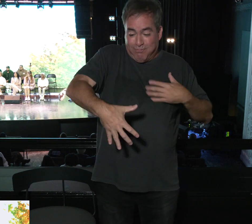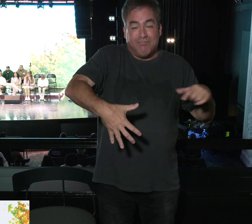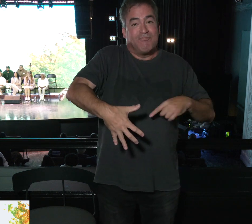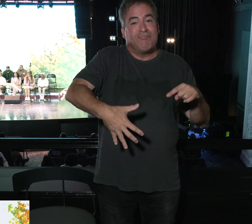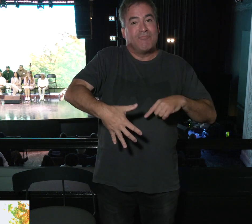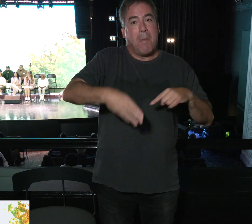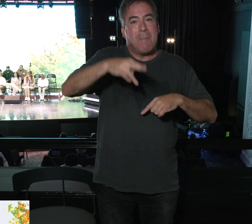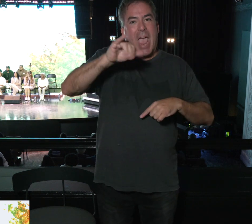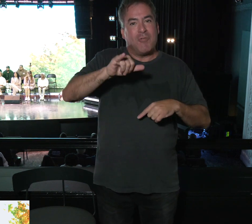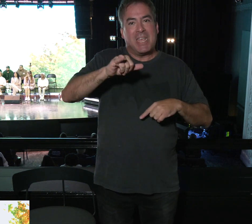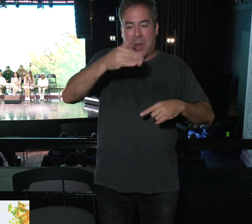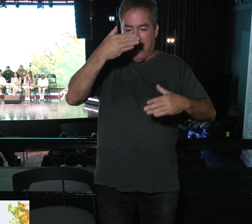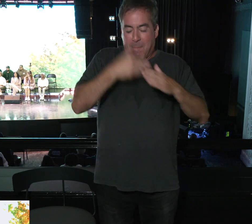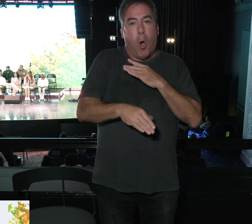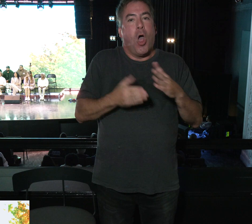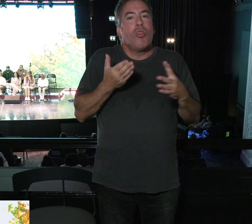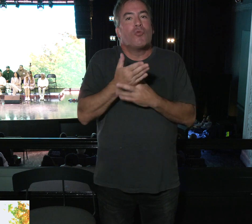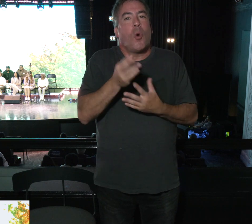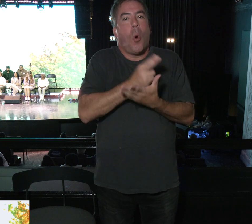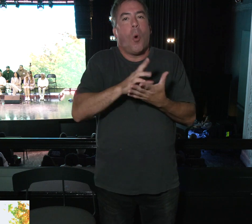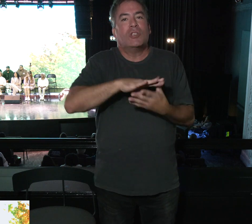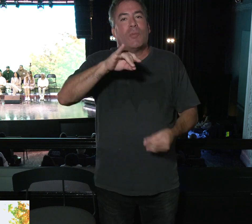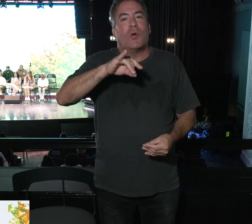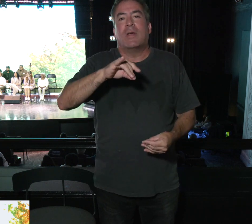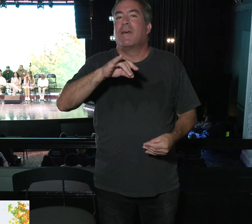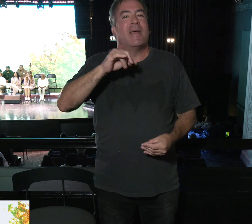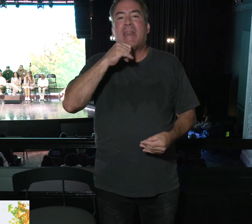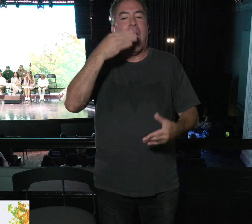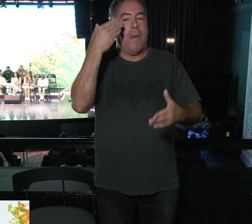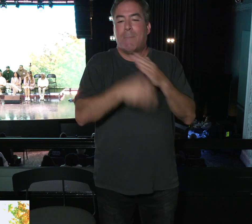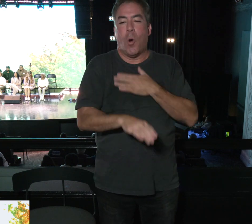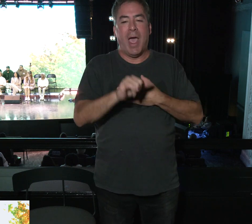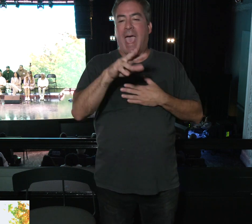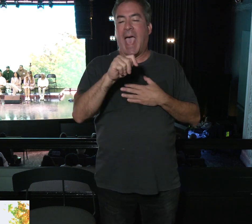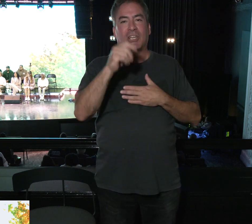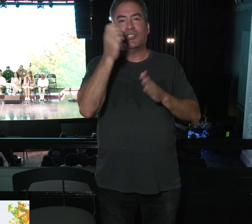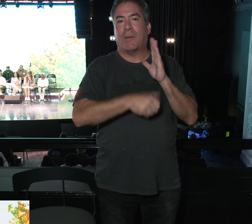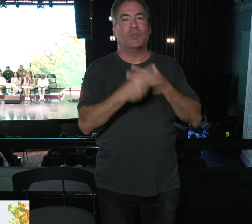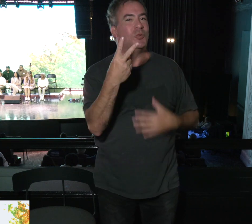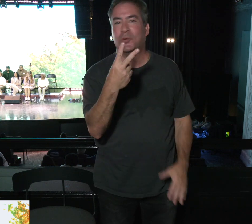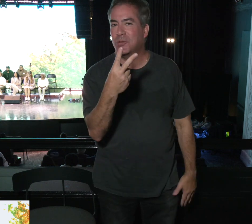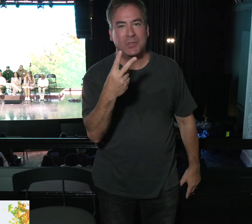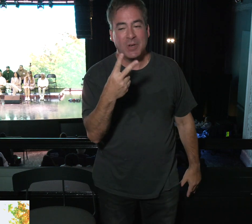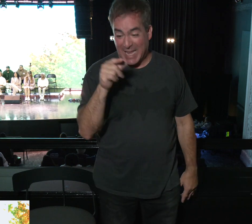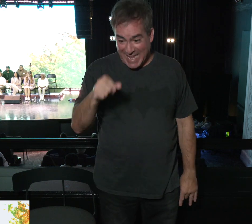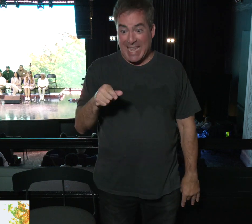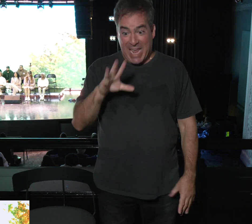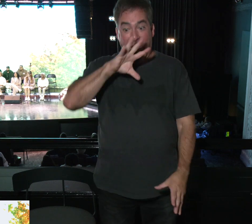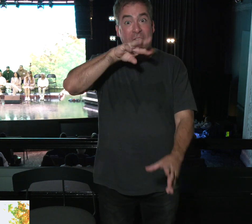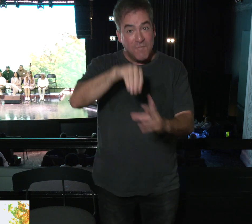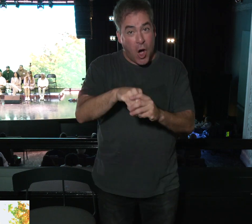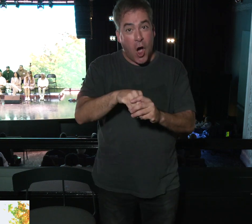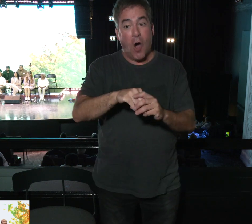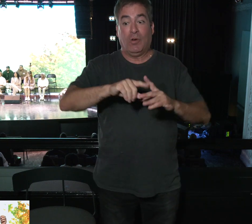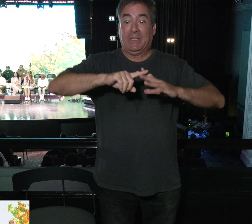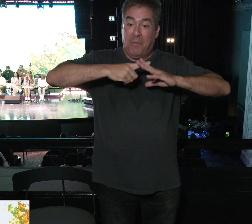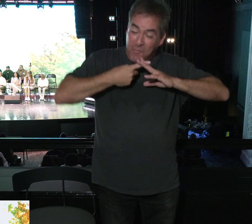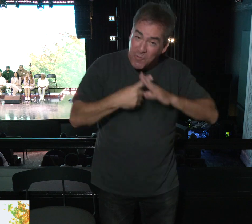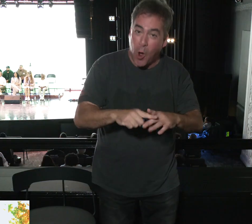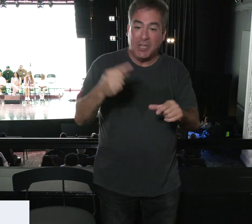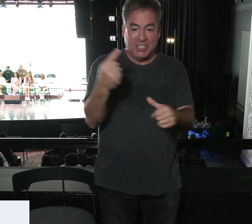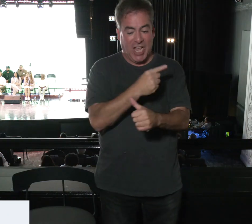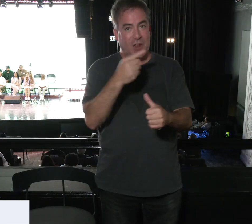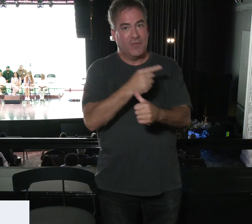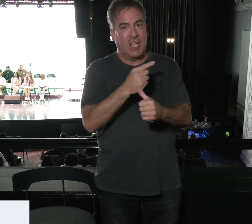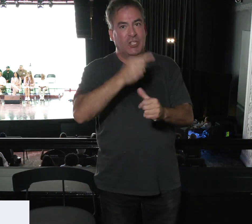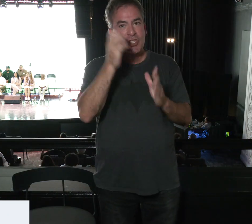obviously, he wasn't born in Acts chapter 2. Listen, he was even involved at creation. Genesis chapter 1